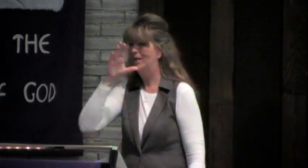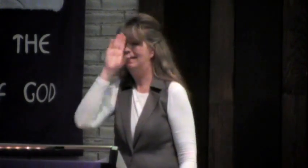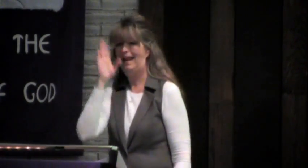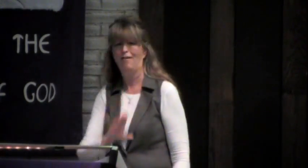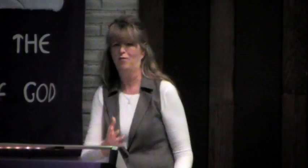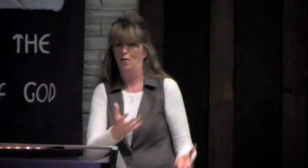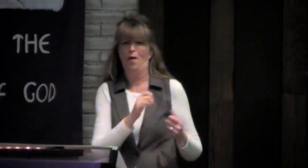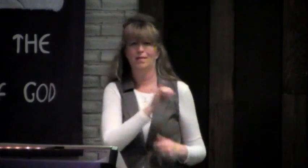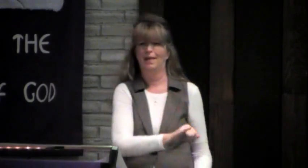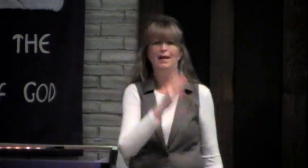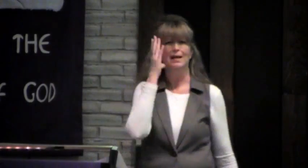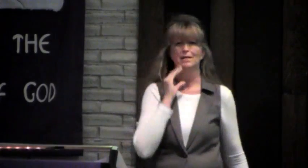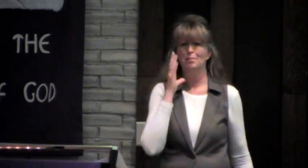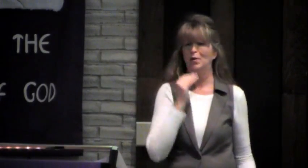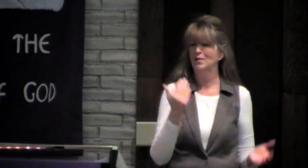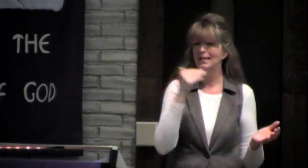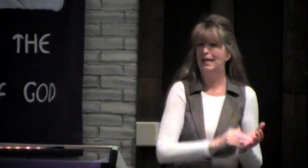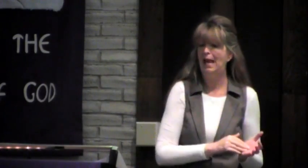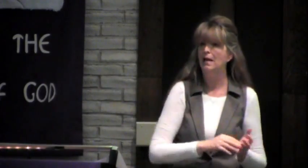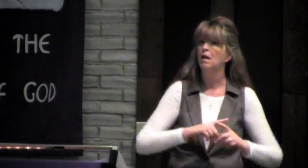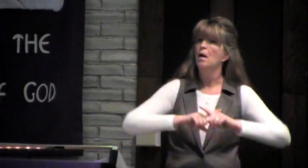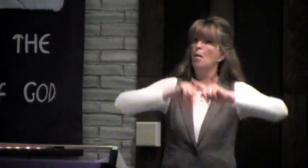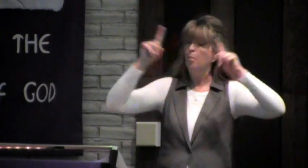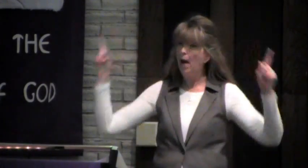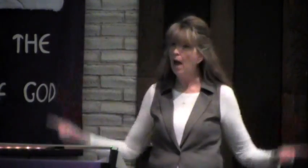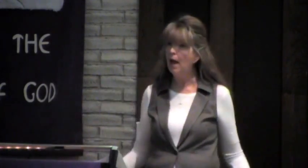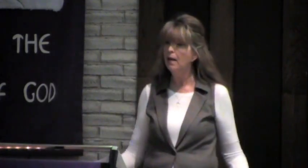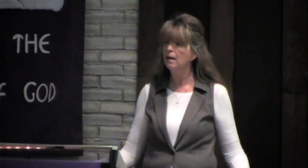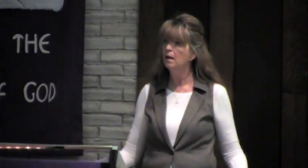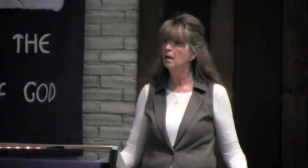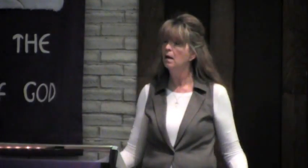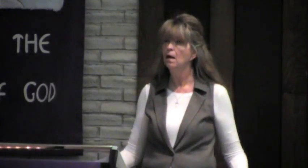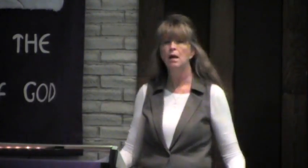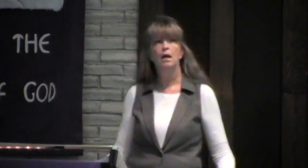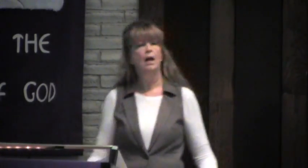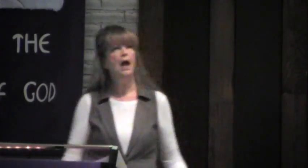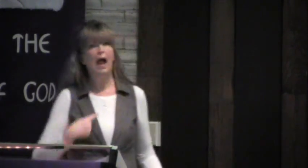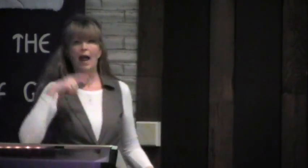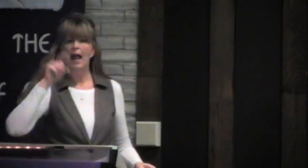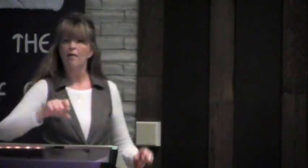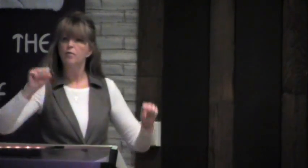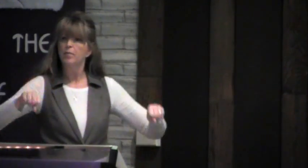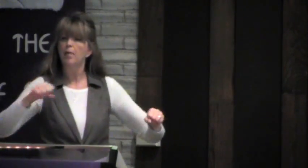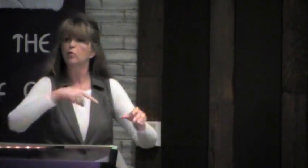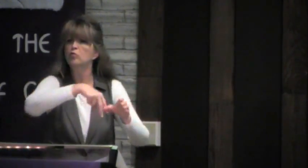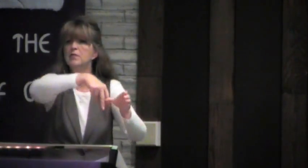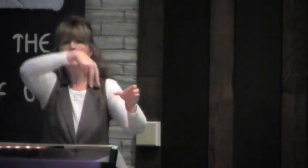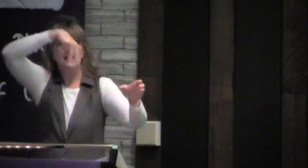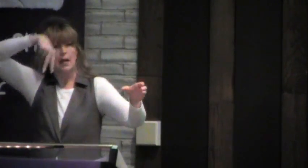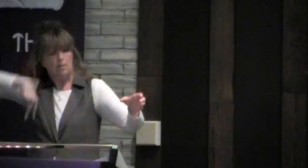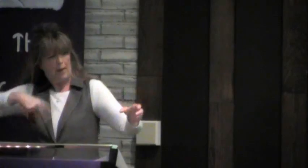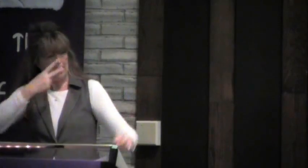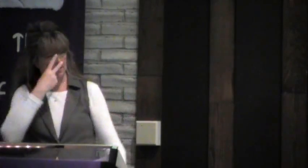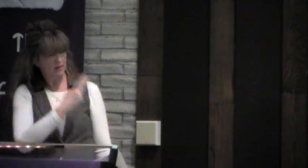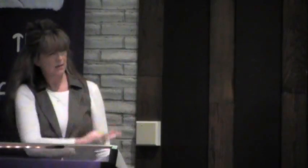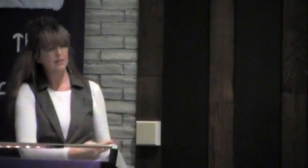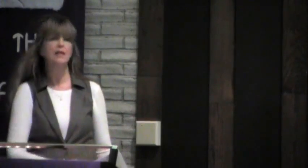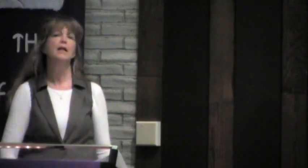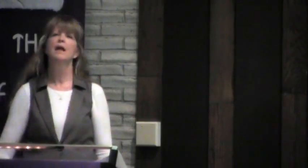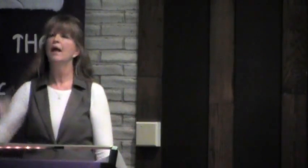abuse or domestic violence again. I never want to experience that again. However, when I stand